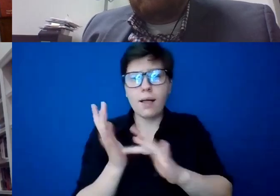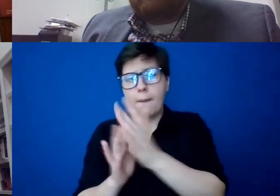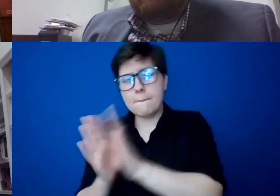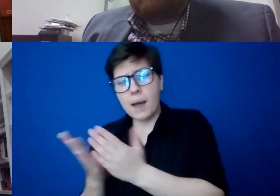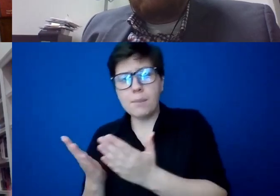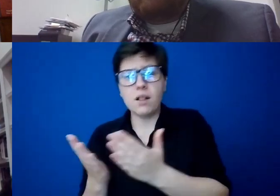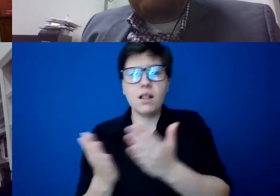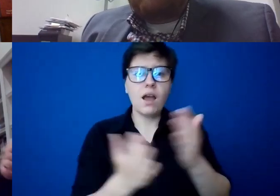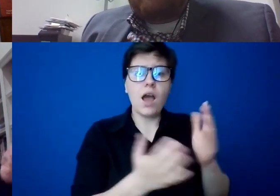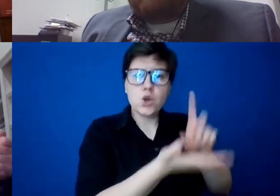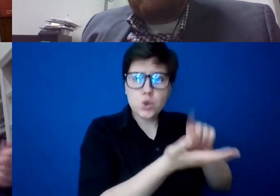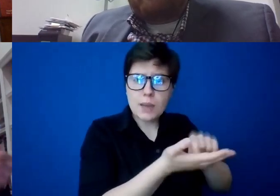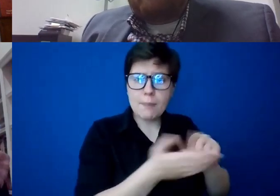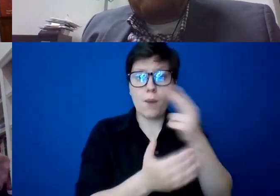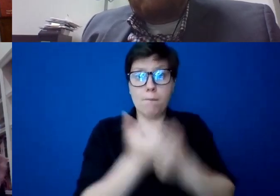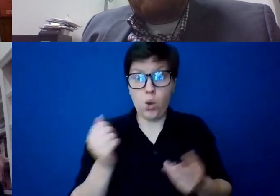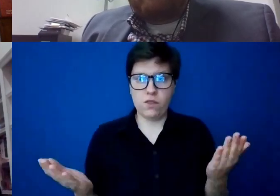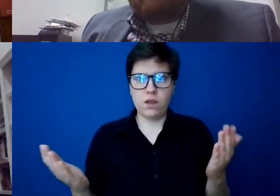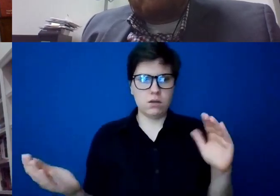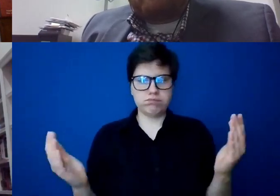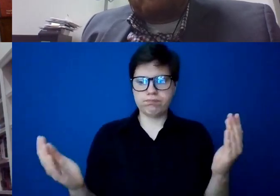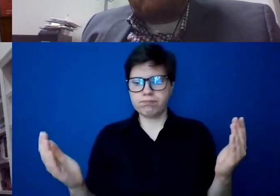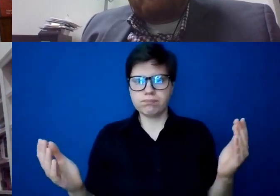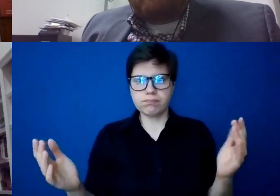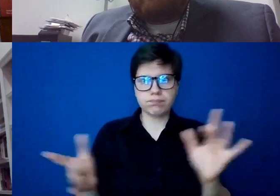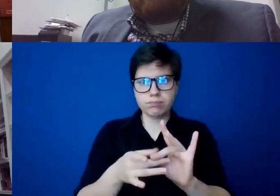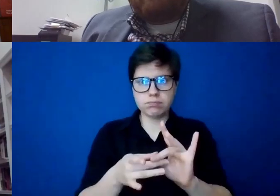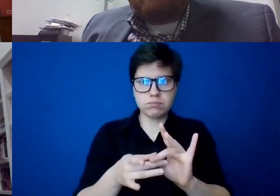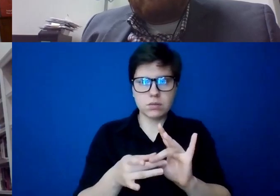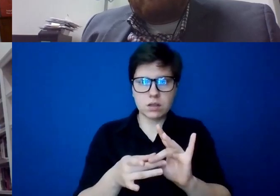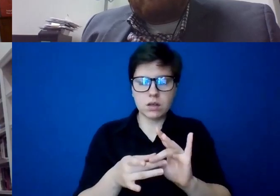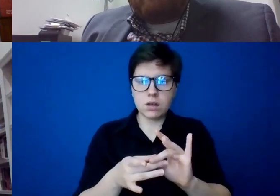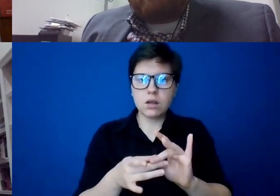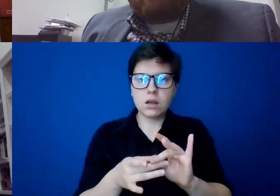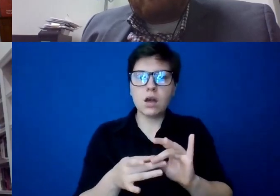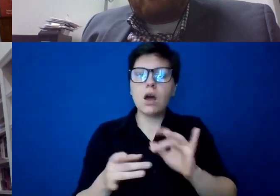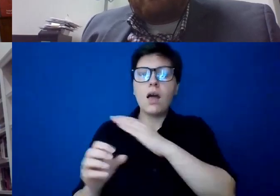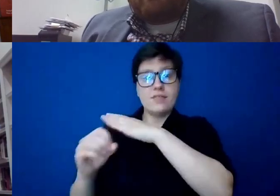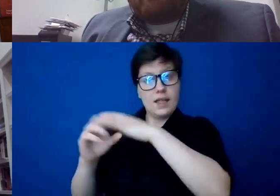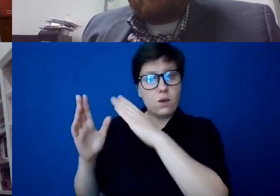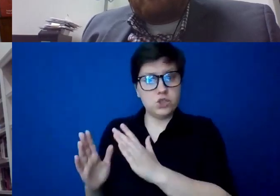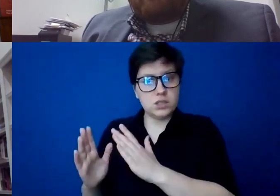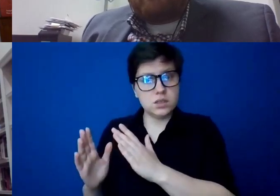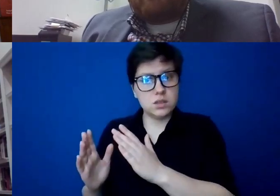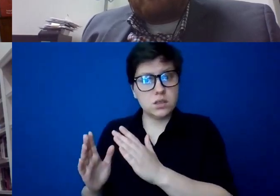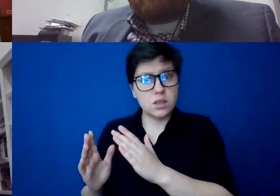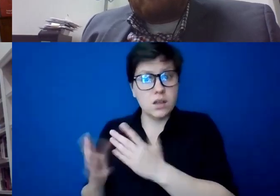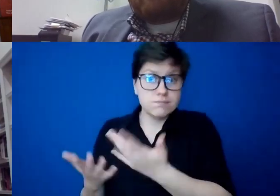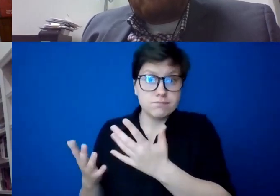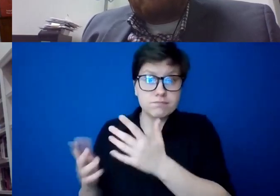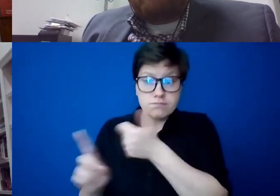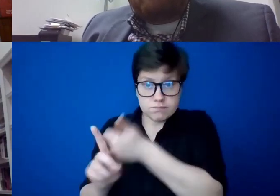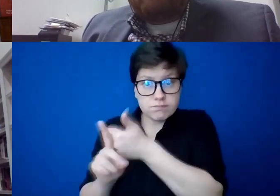in my hand. In other words, that there's, there's this notion that, um, that a theologian worth his medal is,